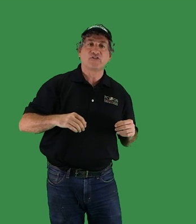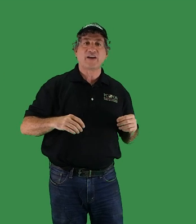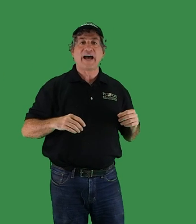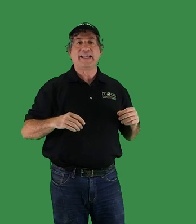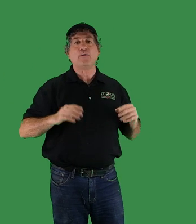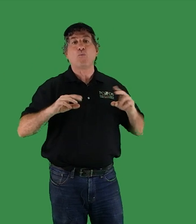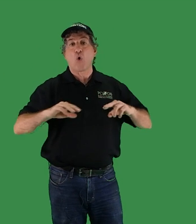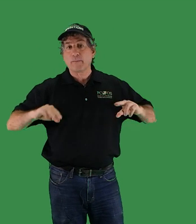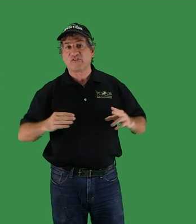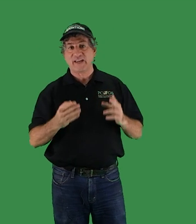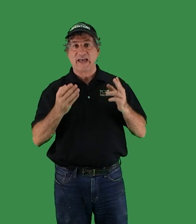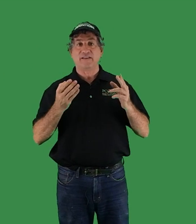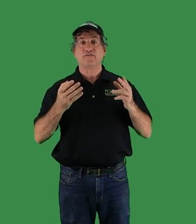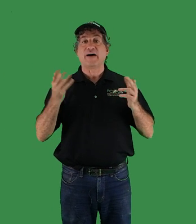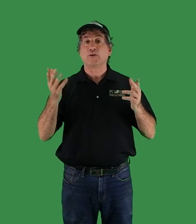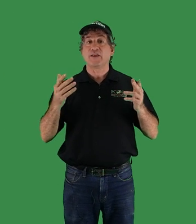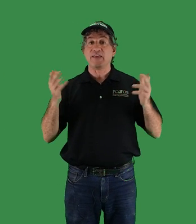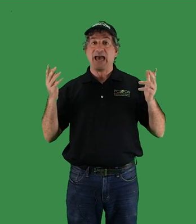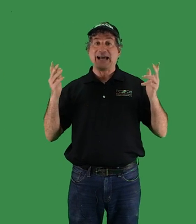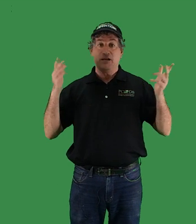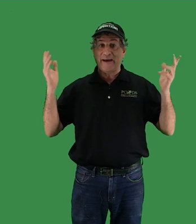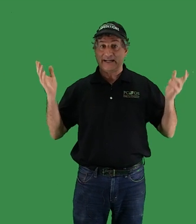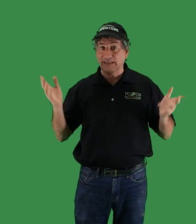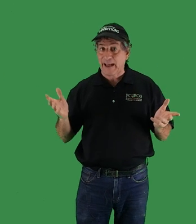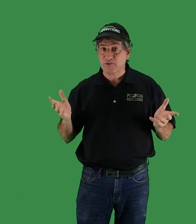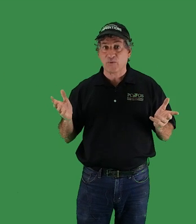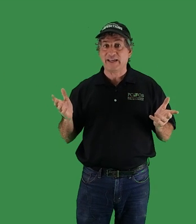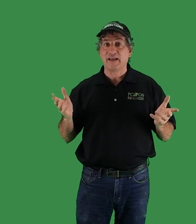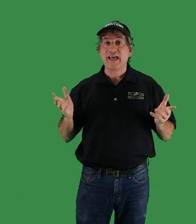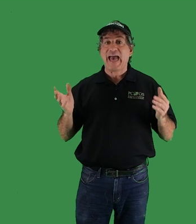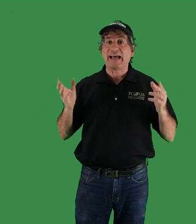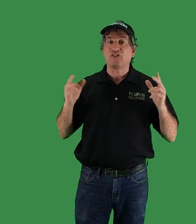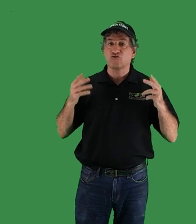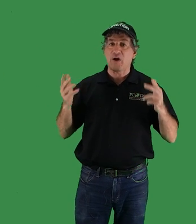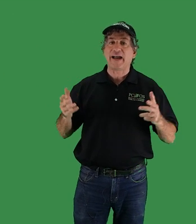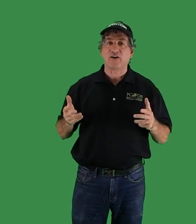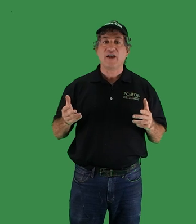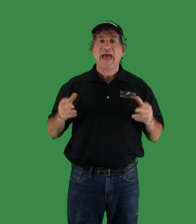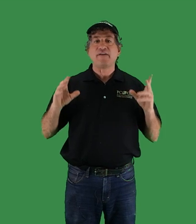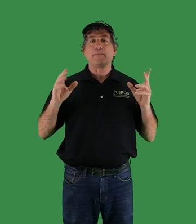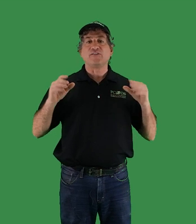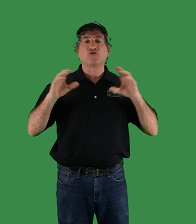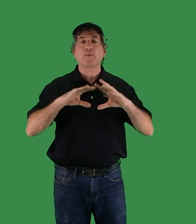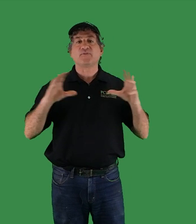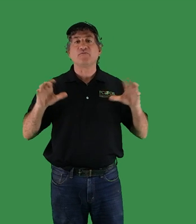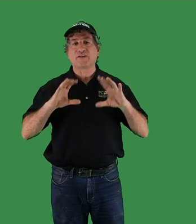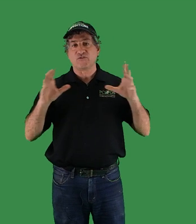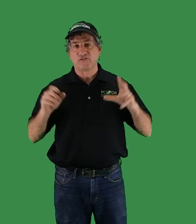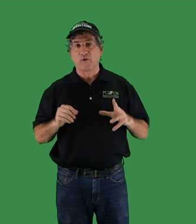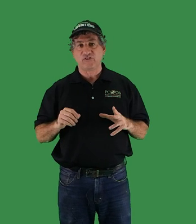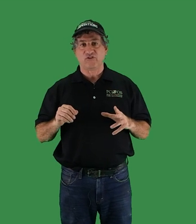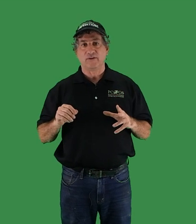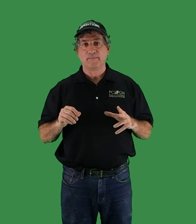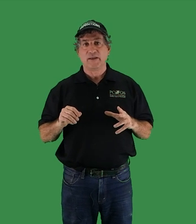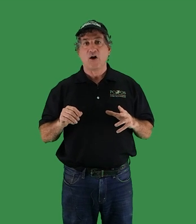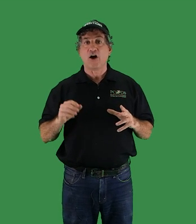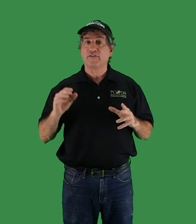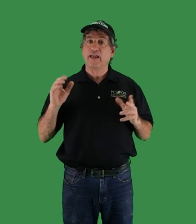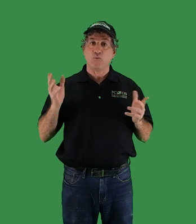side, it warms again, following the adiabatic lapse rate, and is drier, having been stripped of much of its moisture. Often a